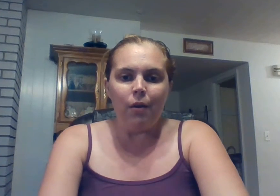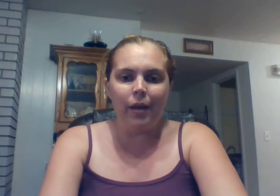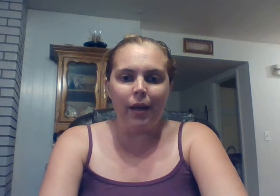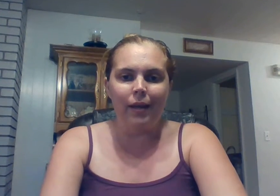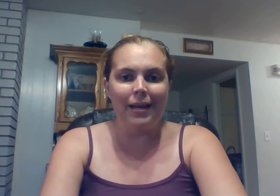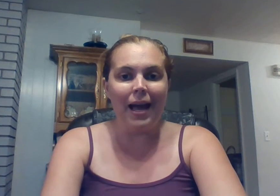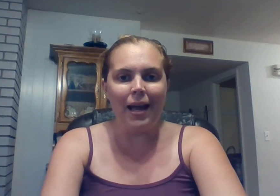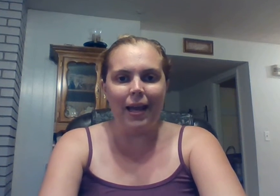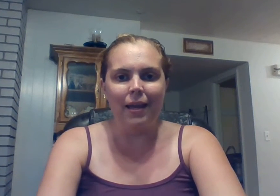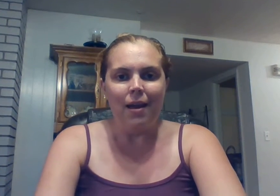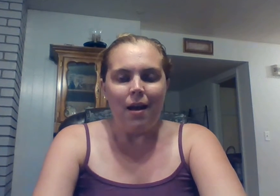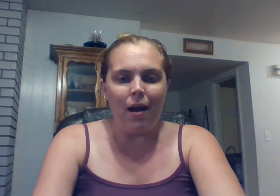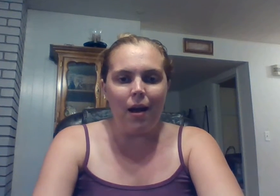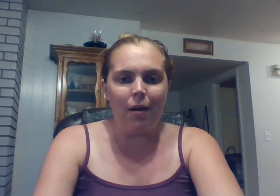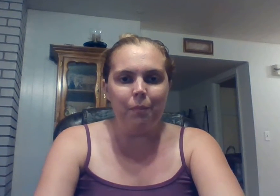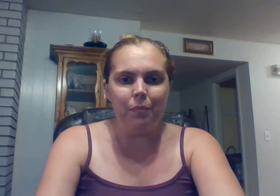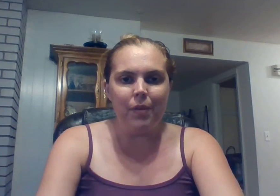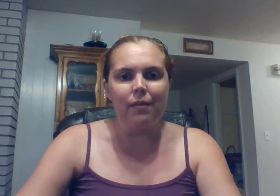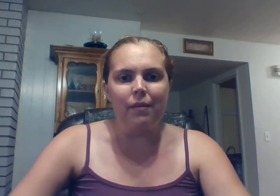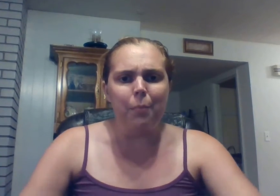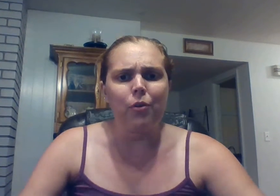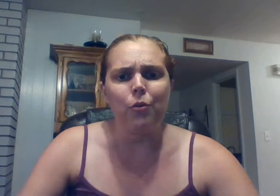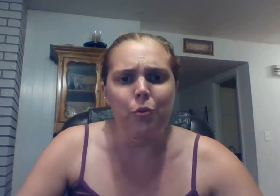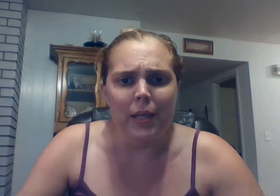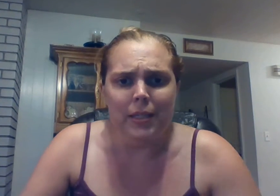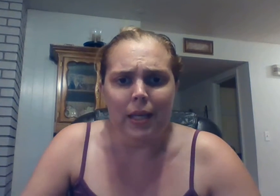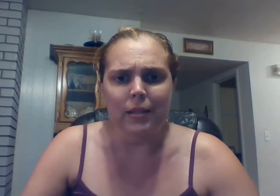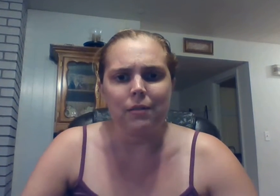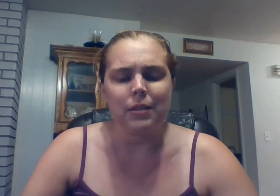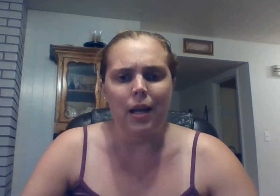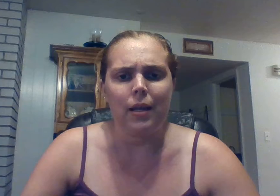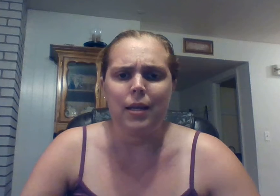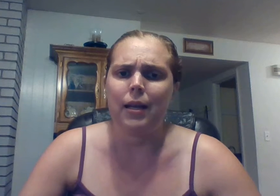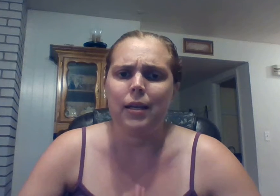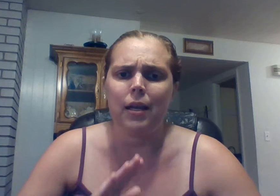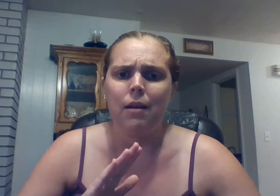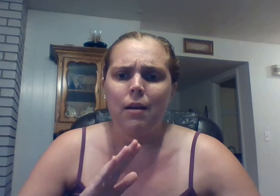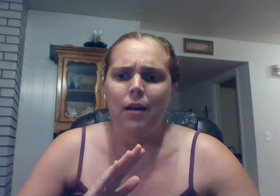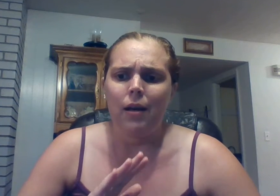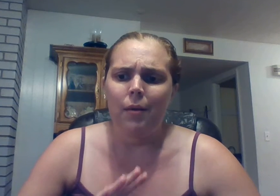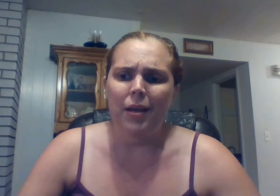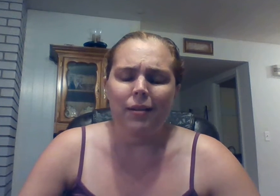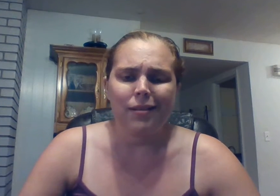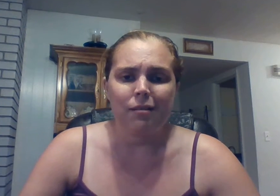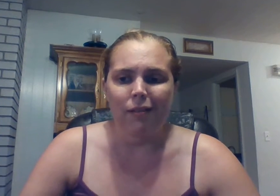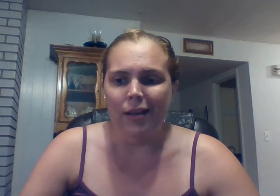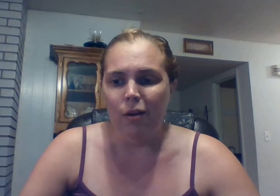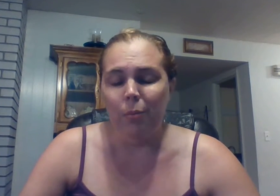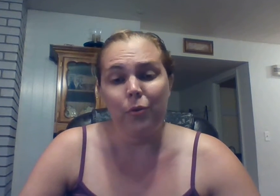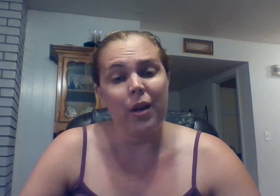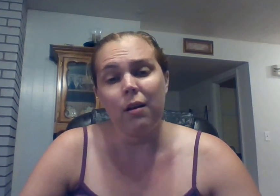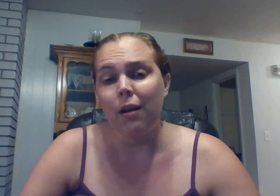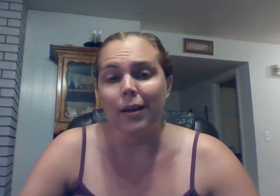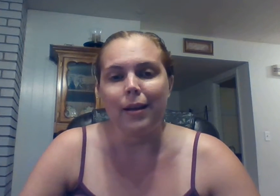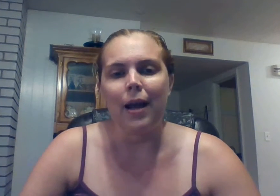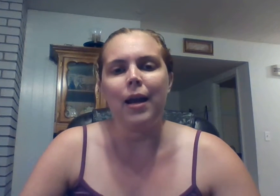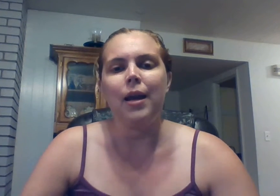okay hi um this is episode 26 of staying connected um it's like almost 8 o'clock at night